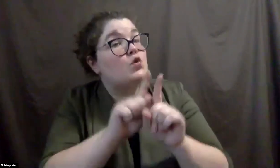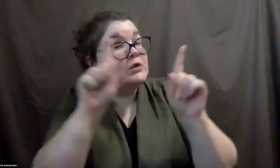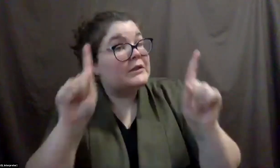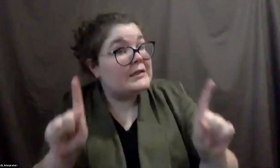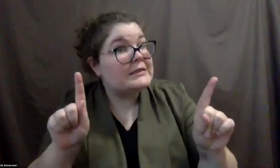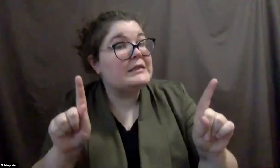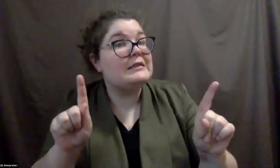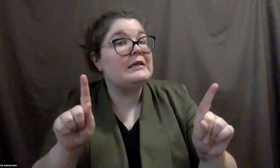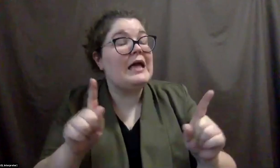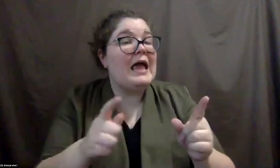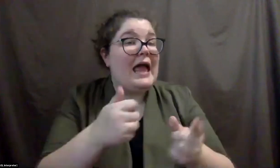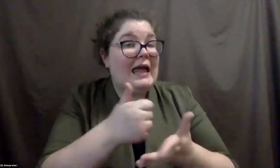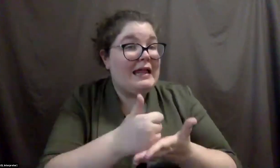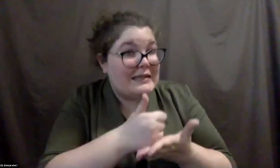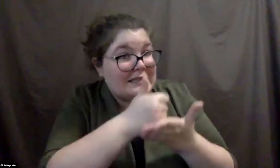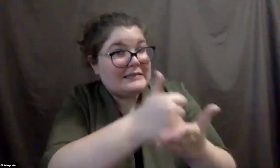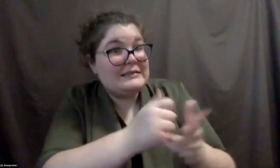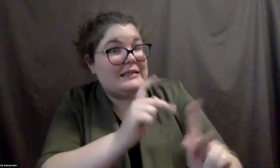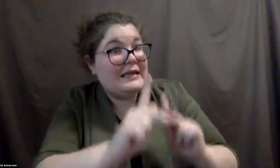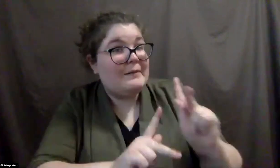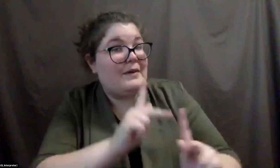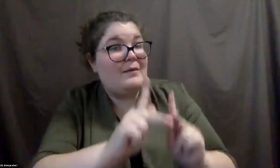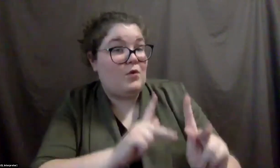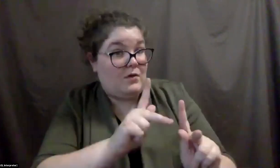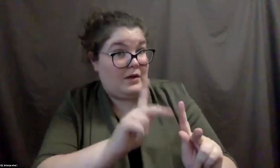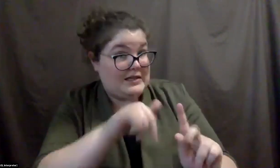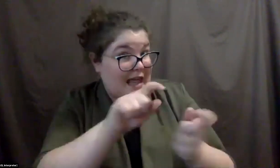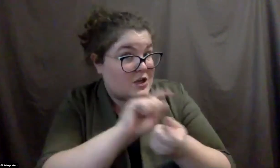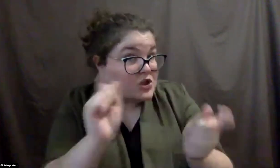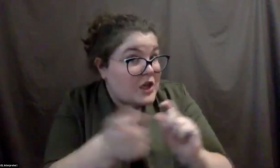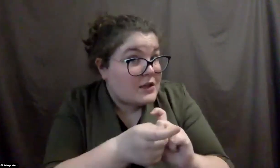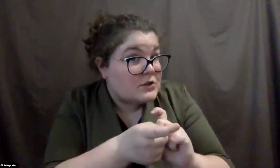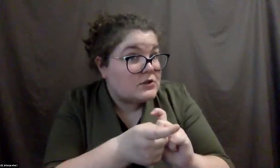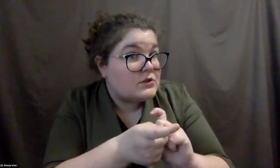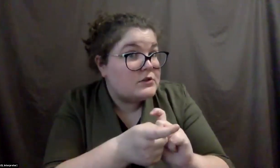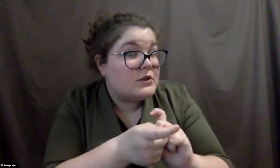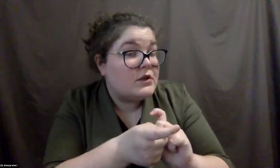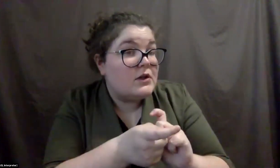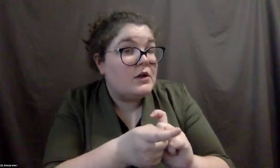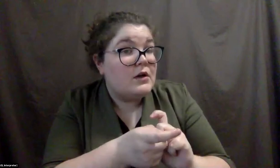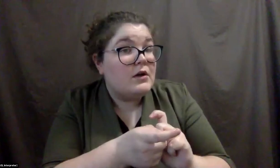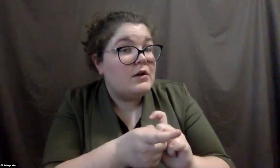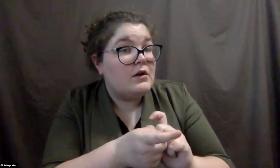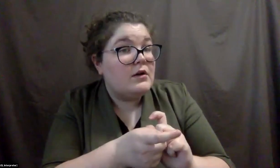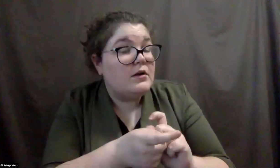assisting someone to do what they need to do and like physical proximity?